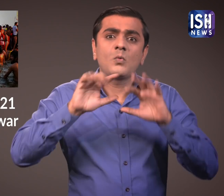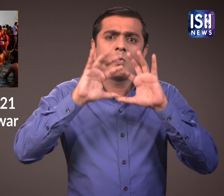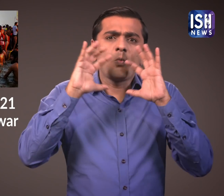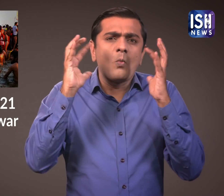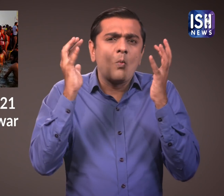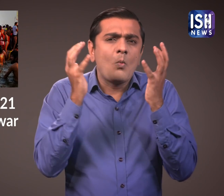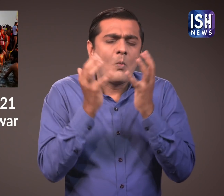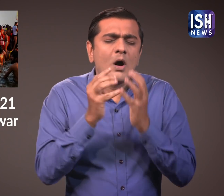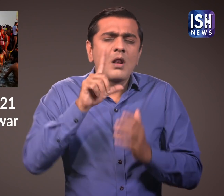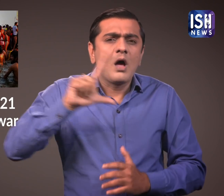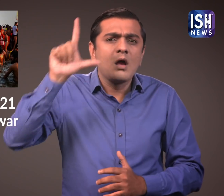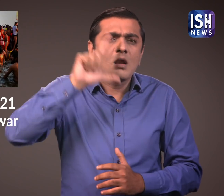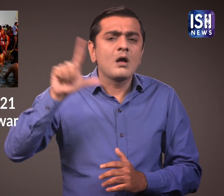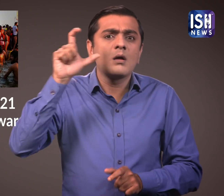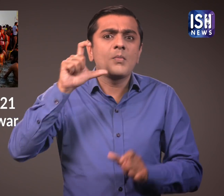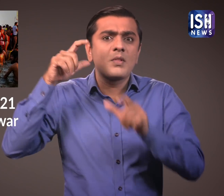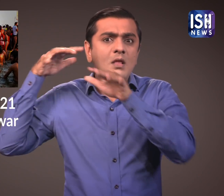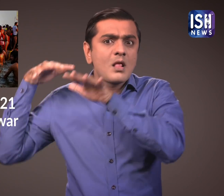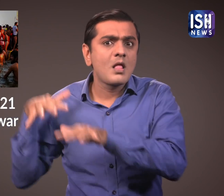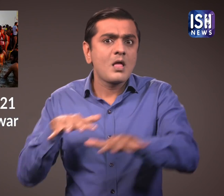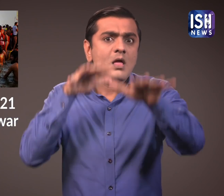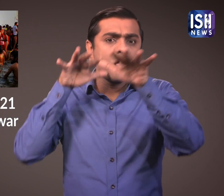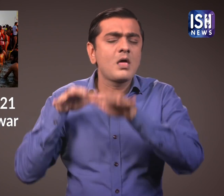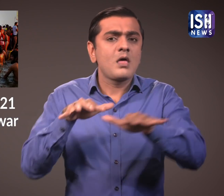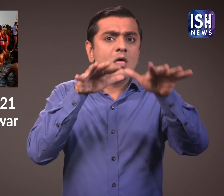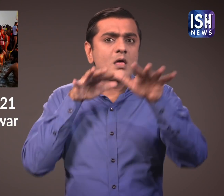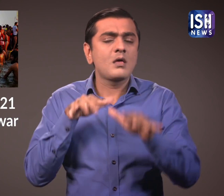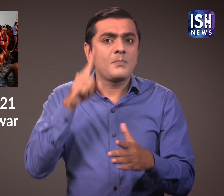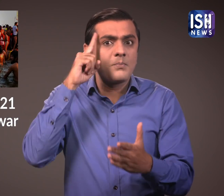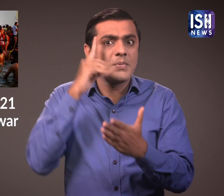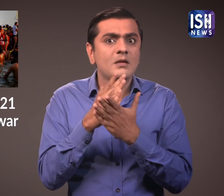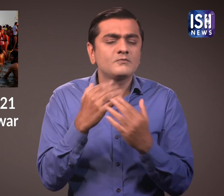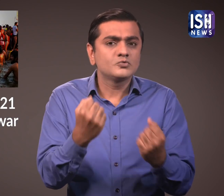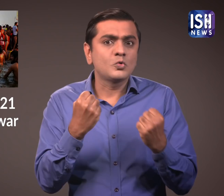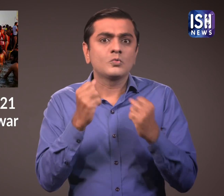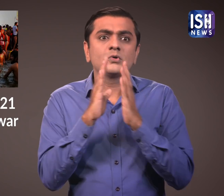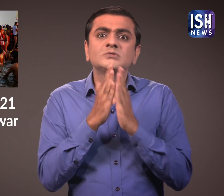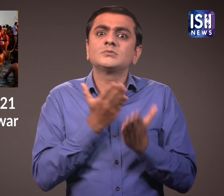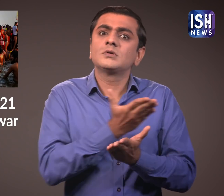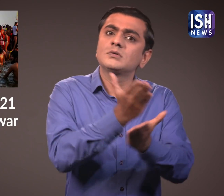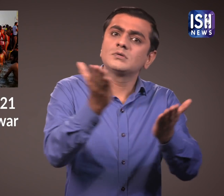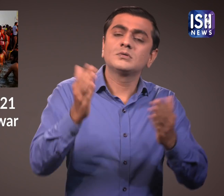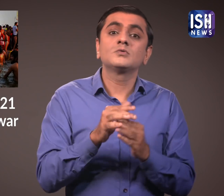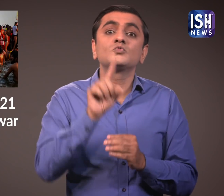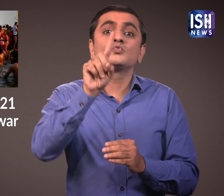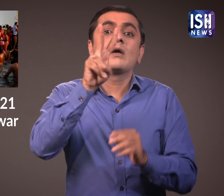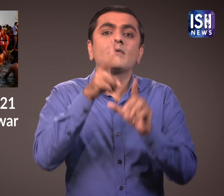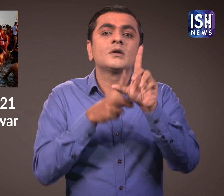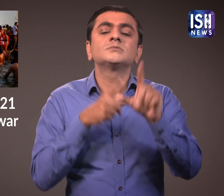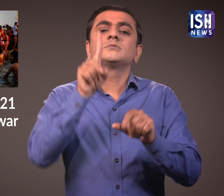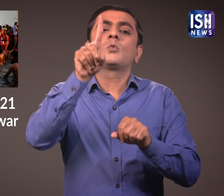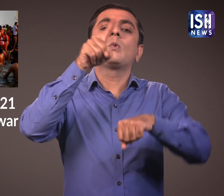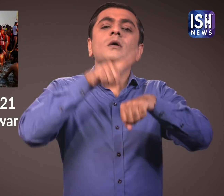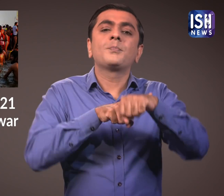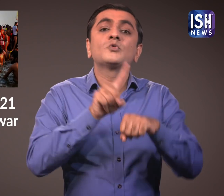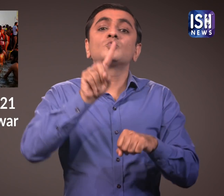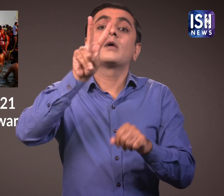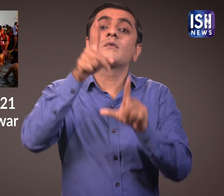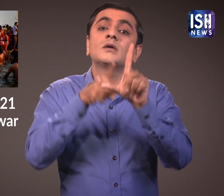It is considered as the largest religious gathering anywhere around the world. It is held in one of these places